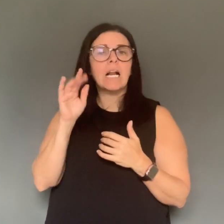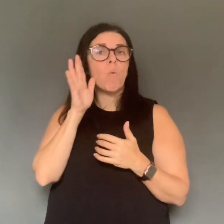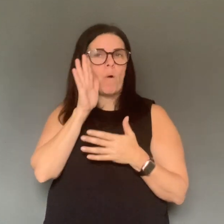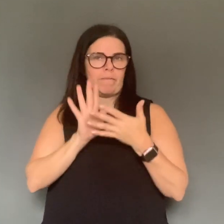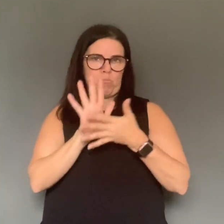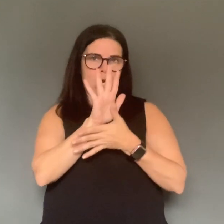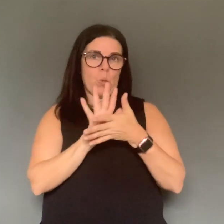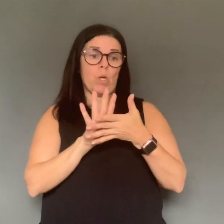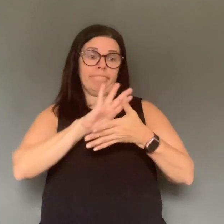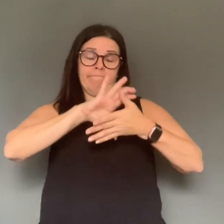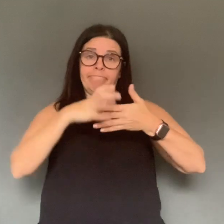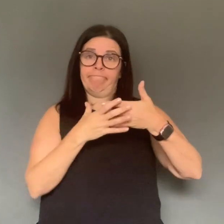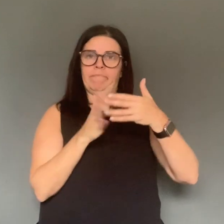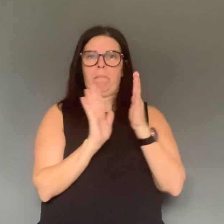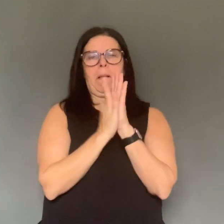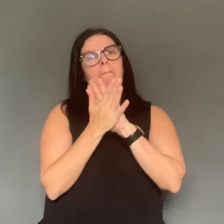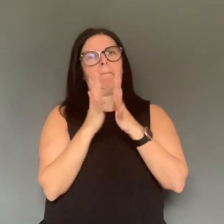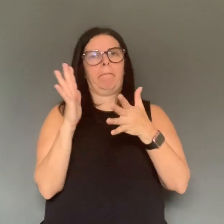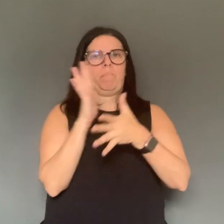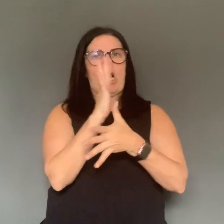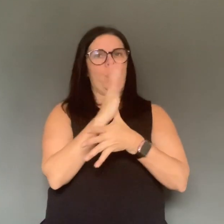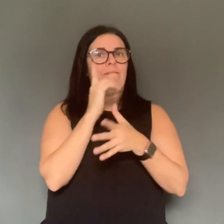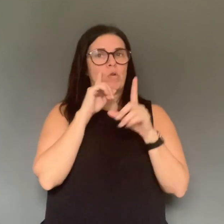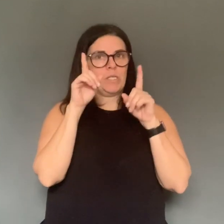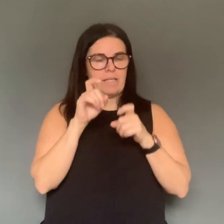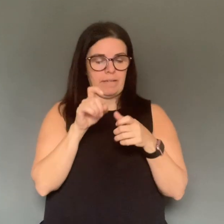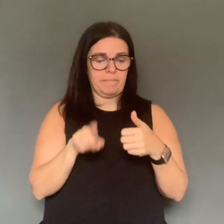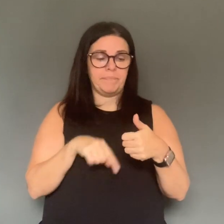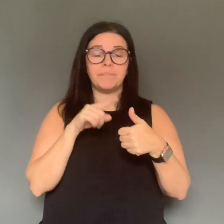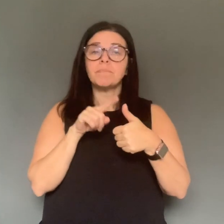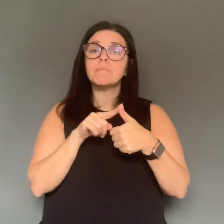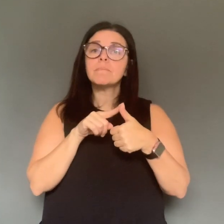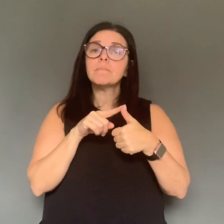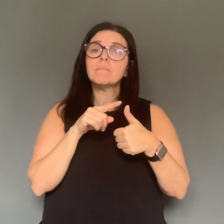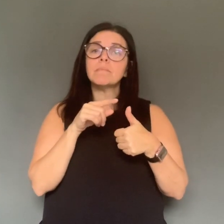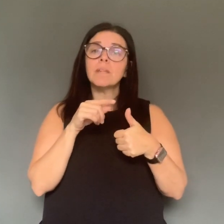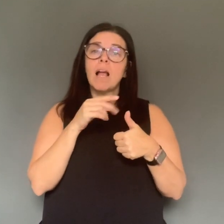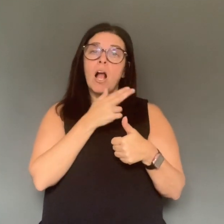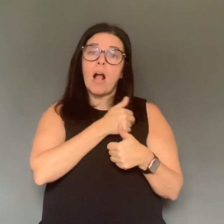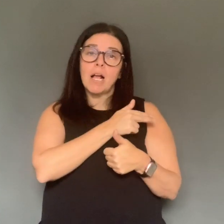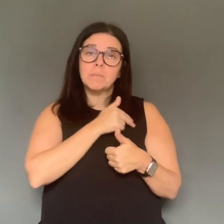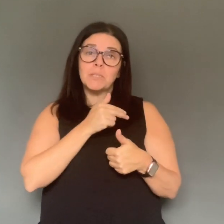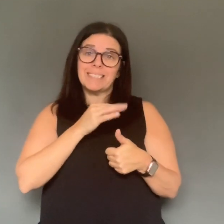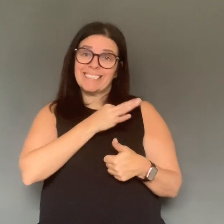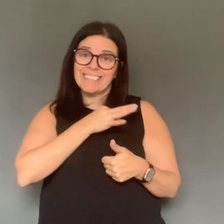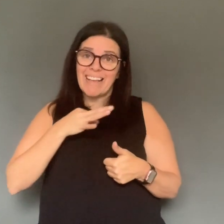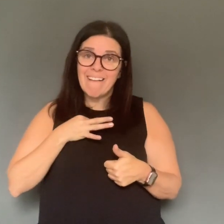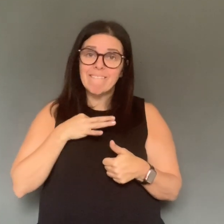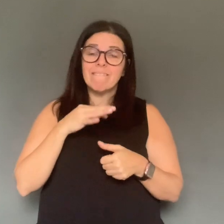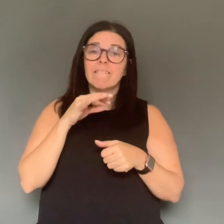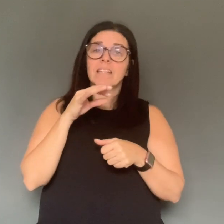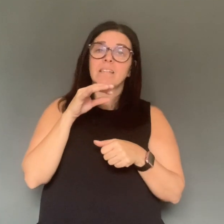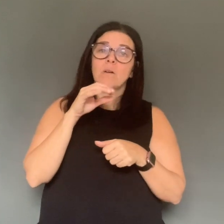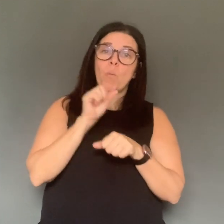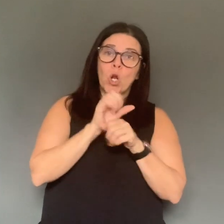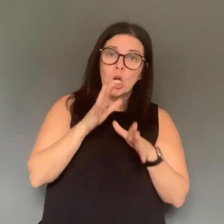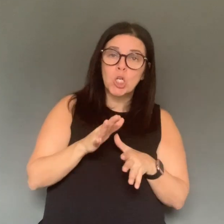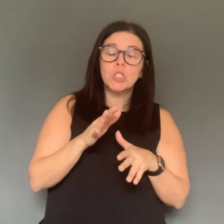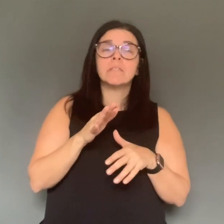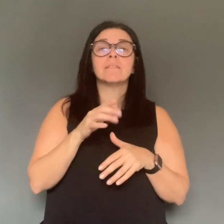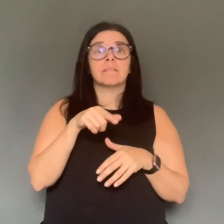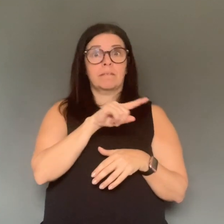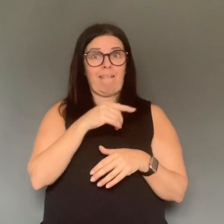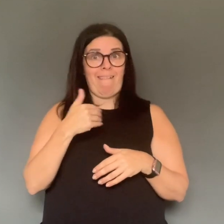Hospitalized patients admitted with respiratory symptoms. Symptomatic members of remote, isolated, rural or Indigenous